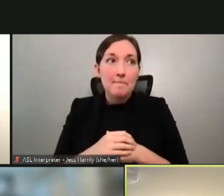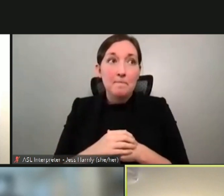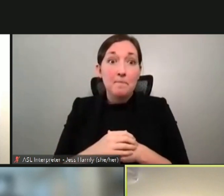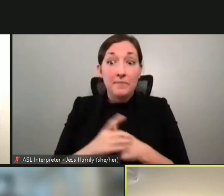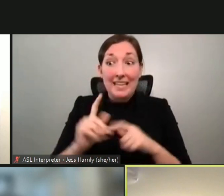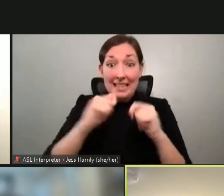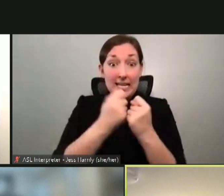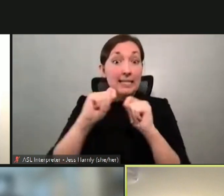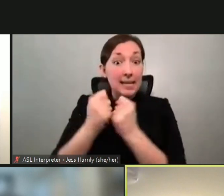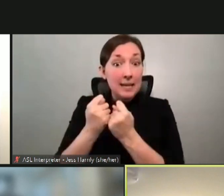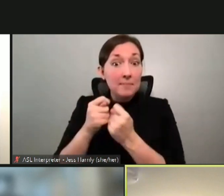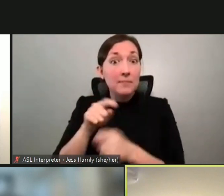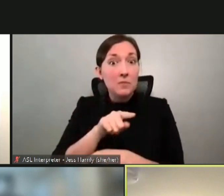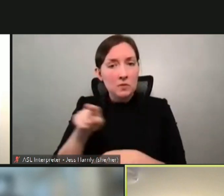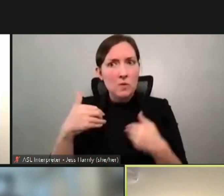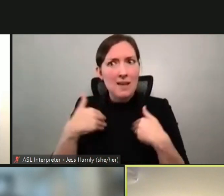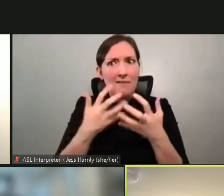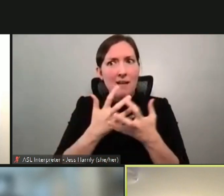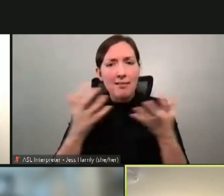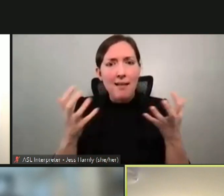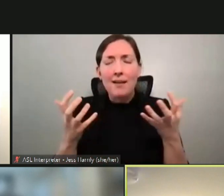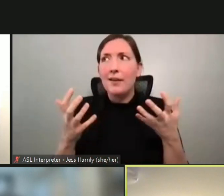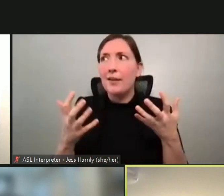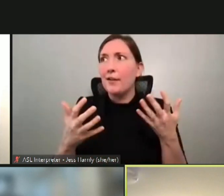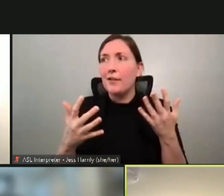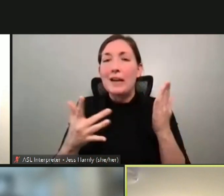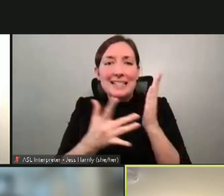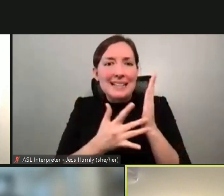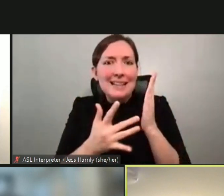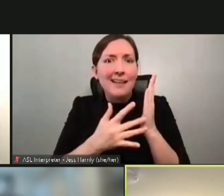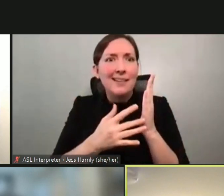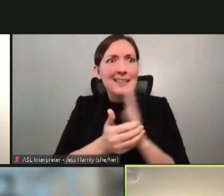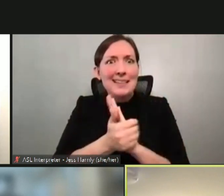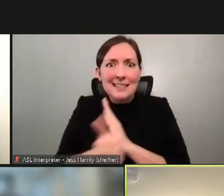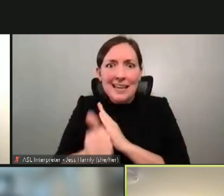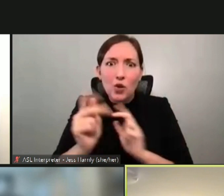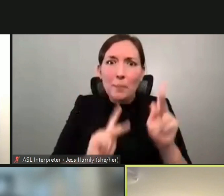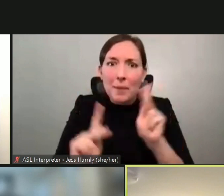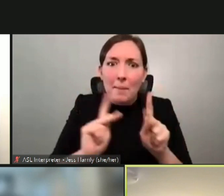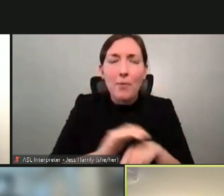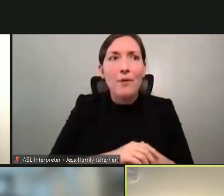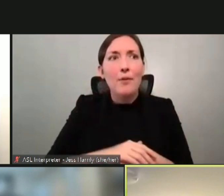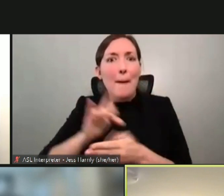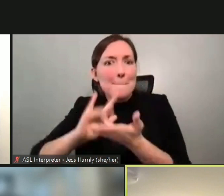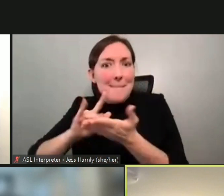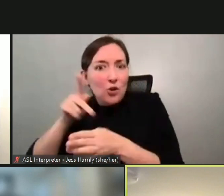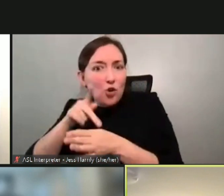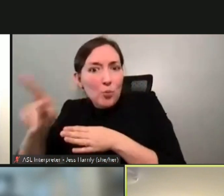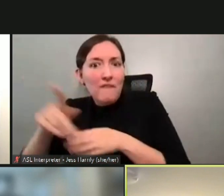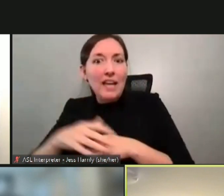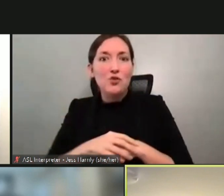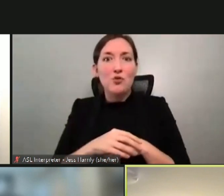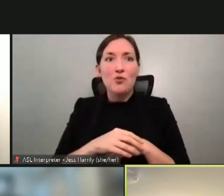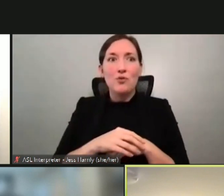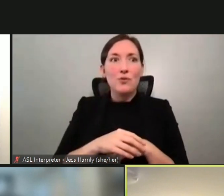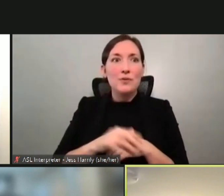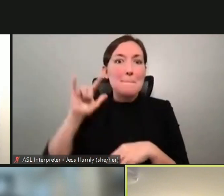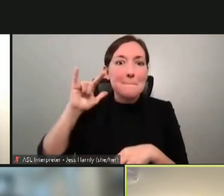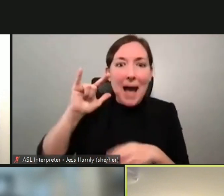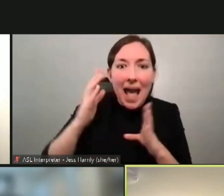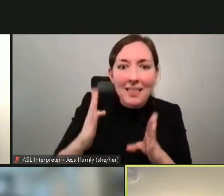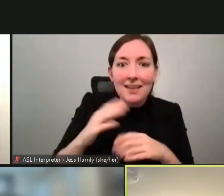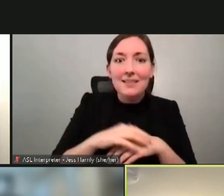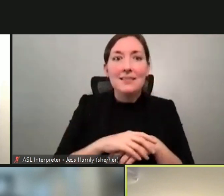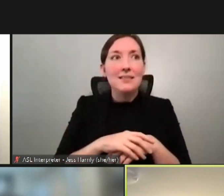have a lot of technically talented people. We have medical professionals. We have pilots. We have